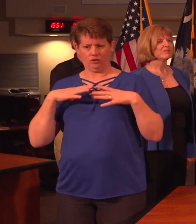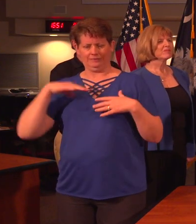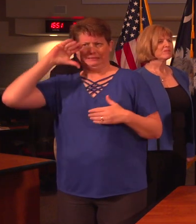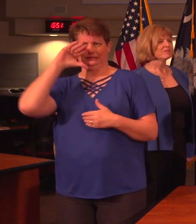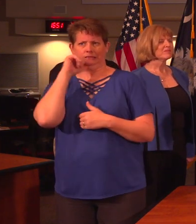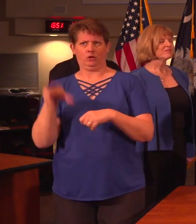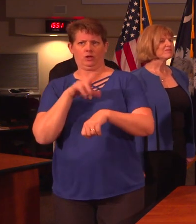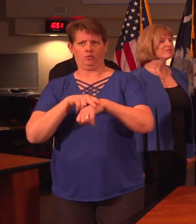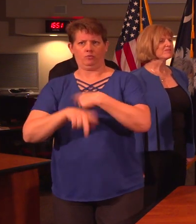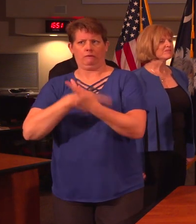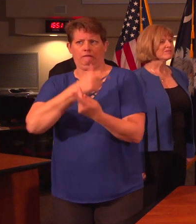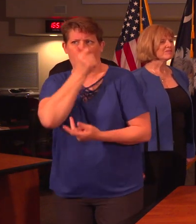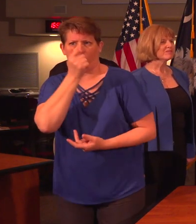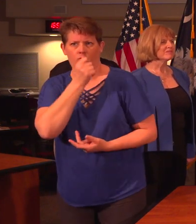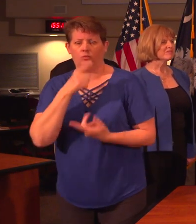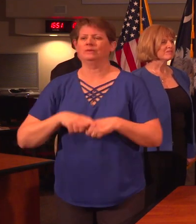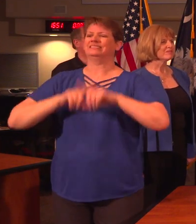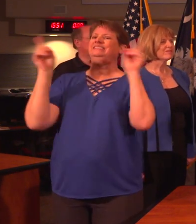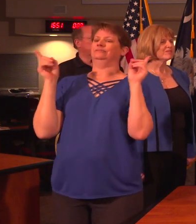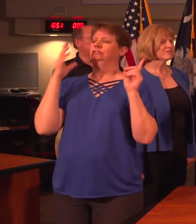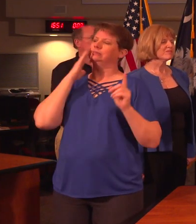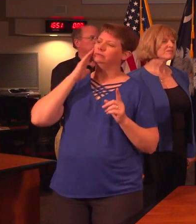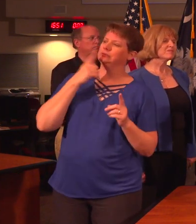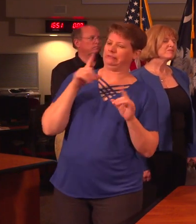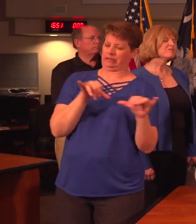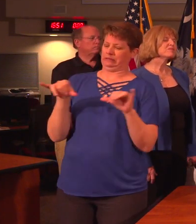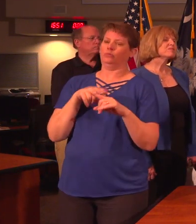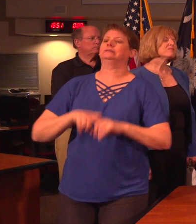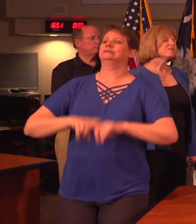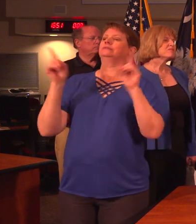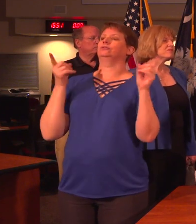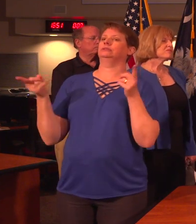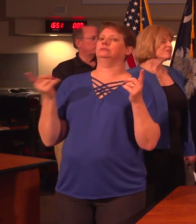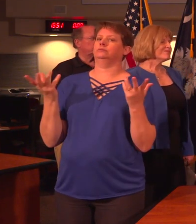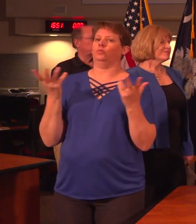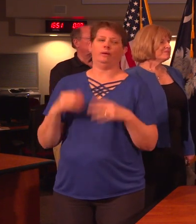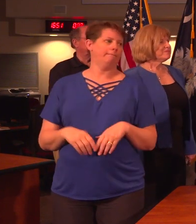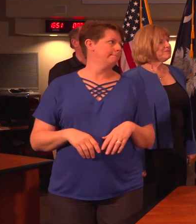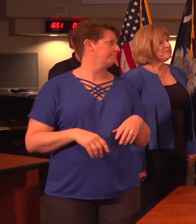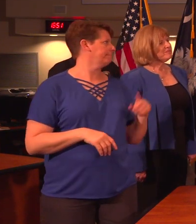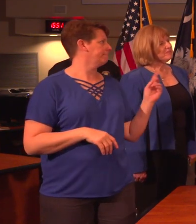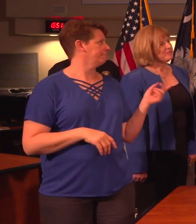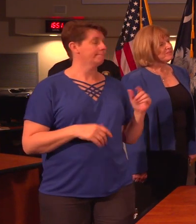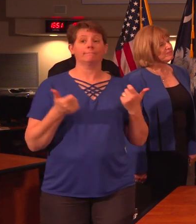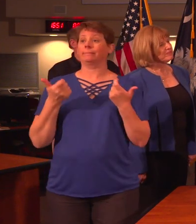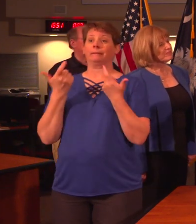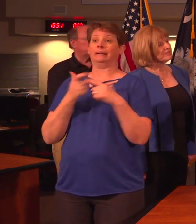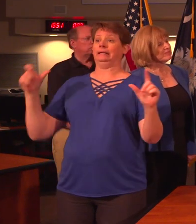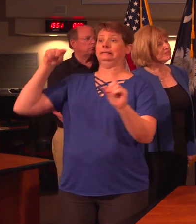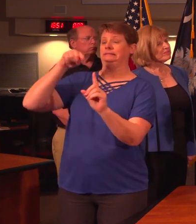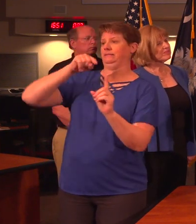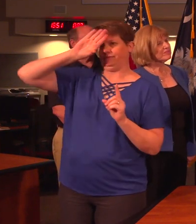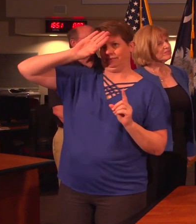quite like a normal kind of cold. What's the difference there? I know you said it's very similar, but what's the difference that people should look for? I'd say the main symptom is